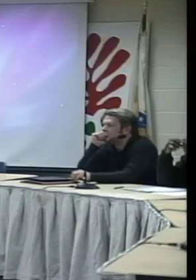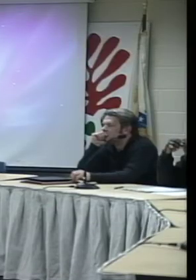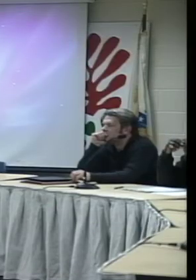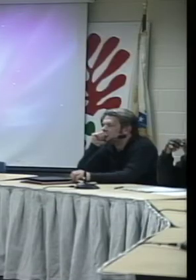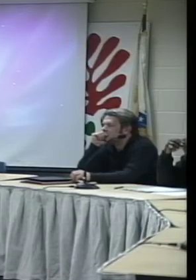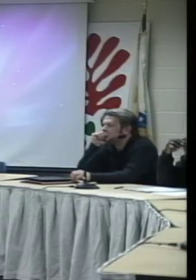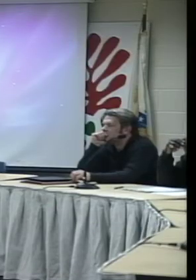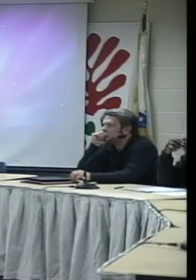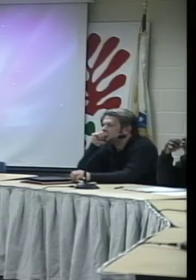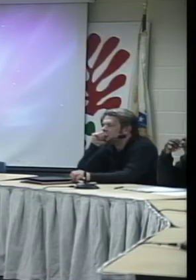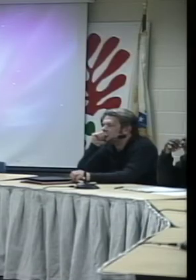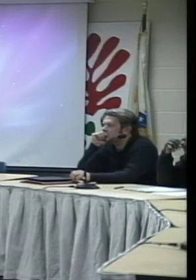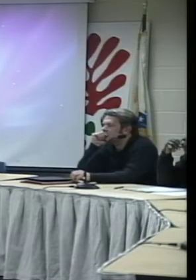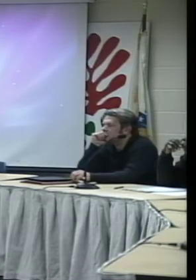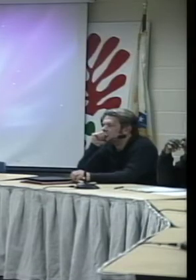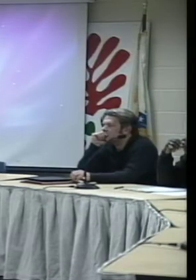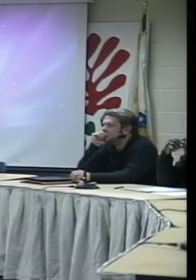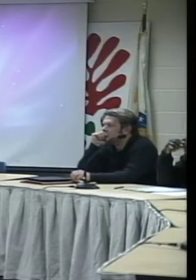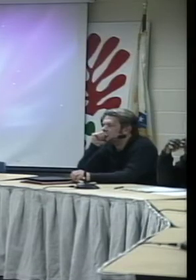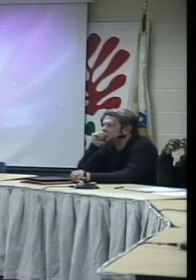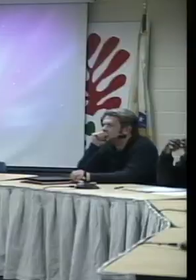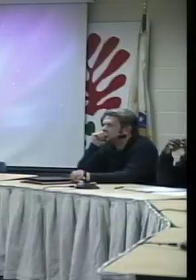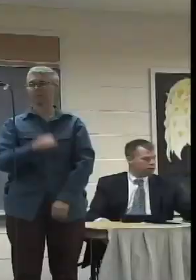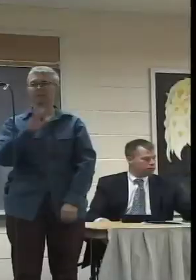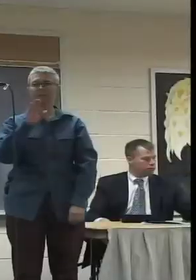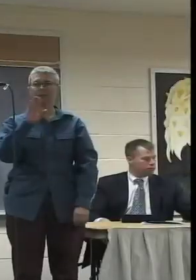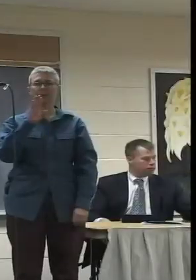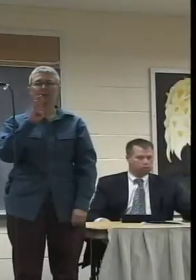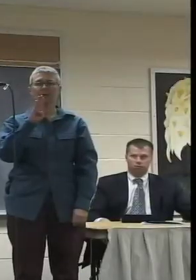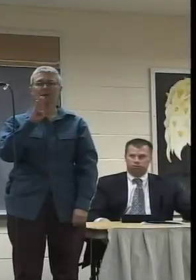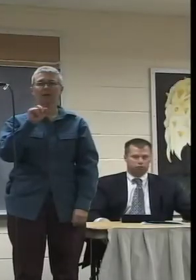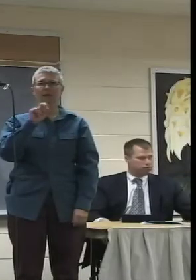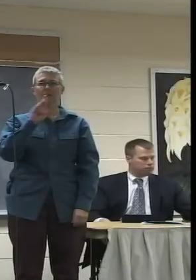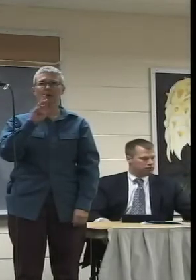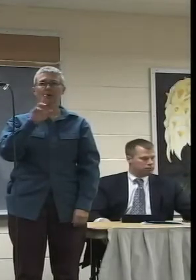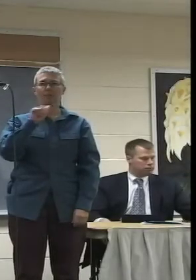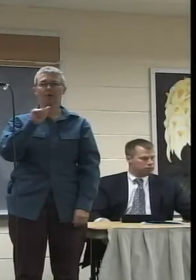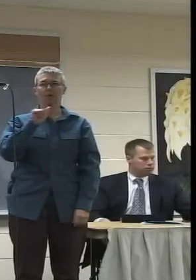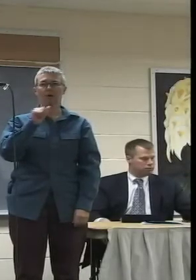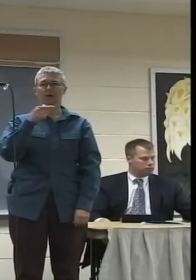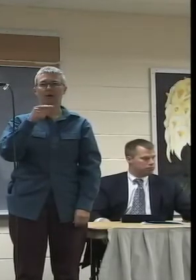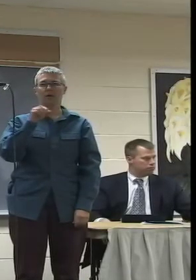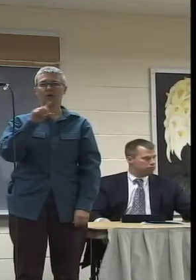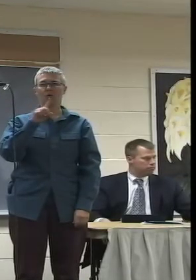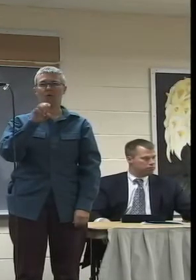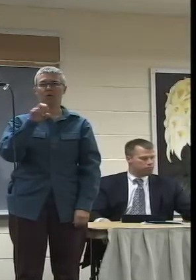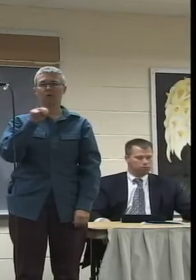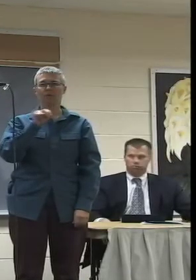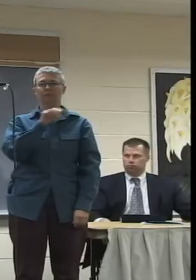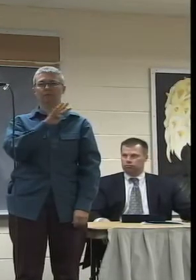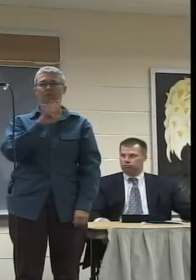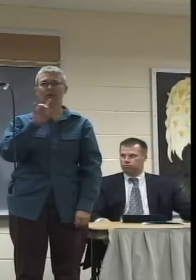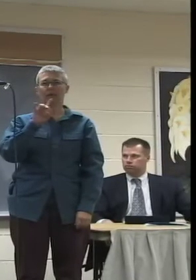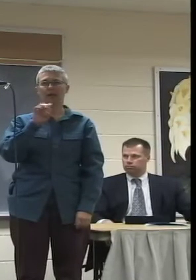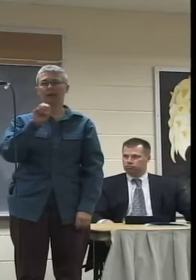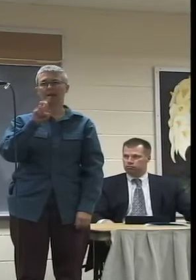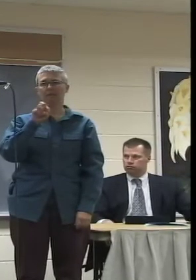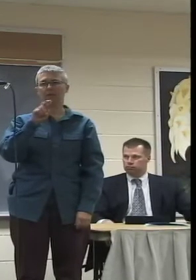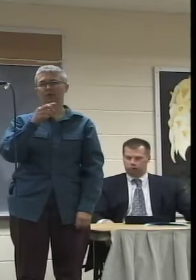Thank you. Barbara. Barbara Golden, 48 Evergreen, Leeds.